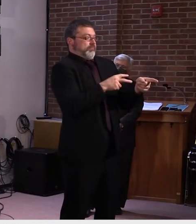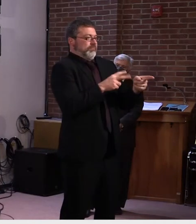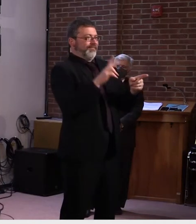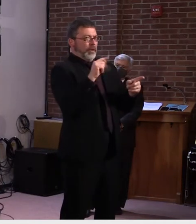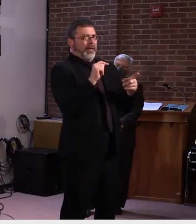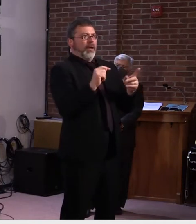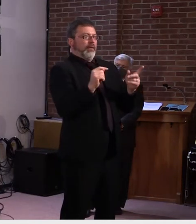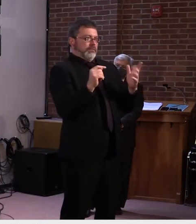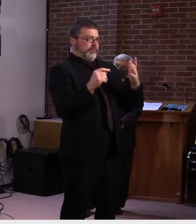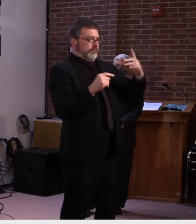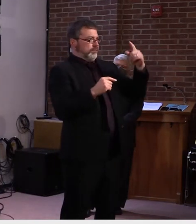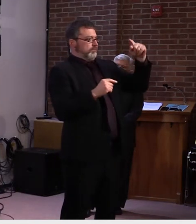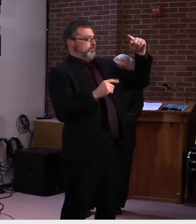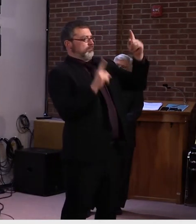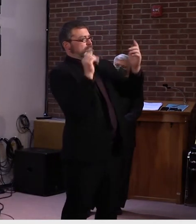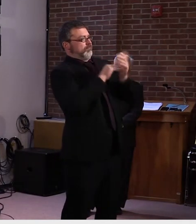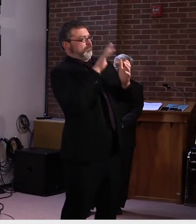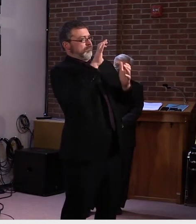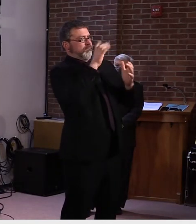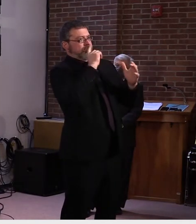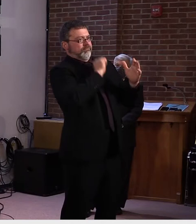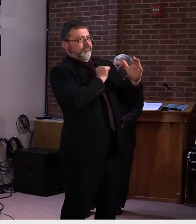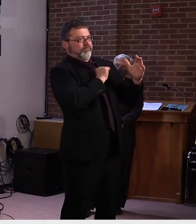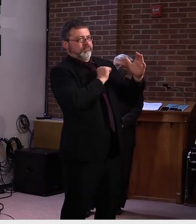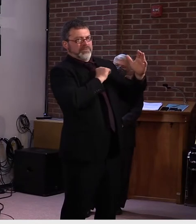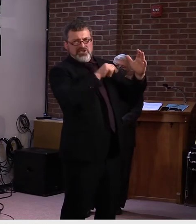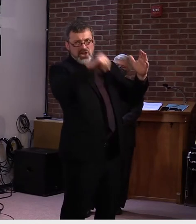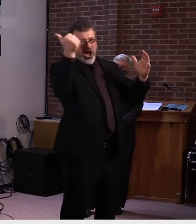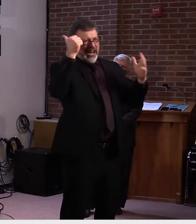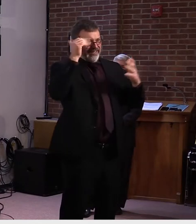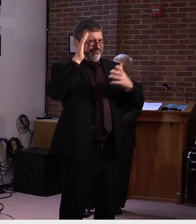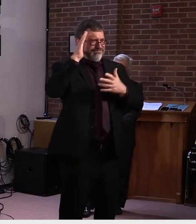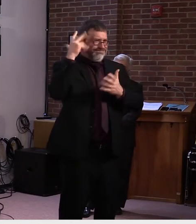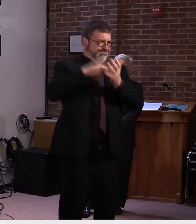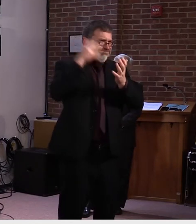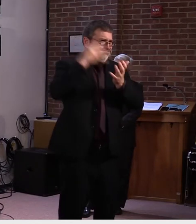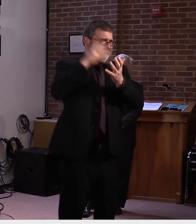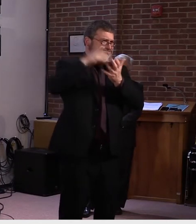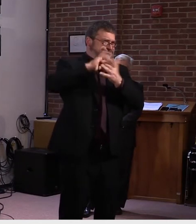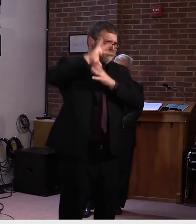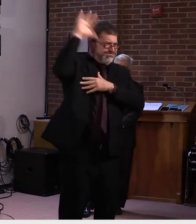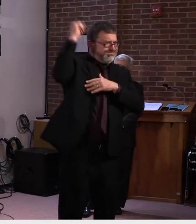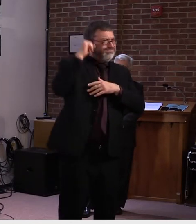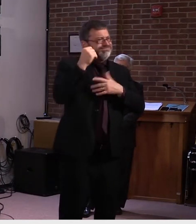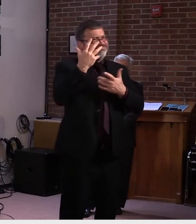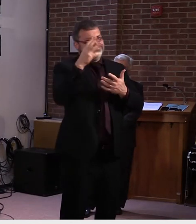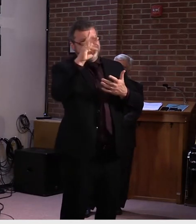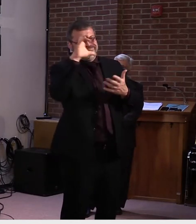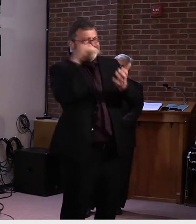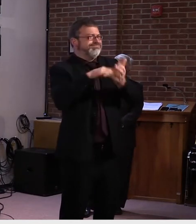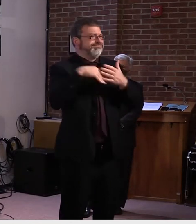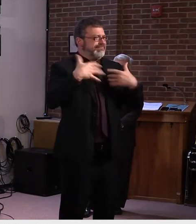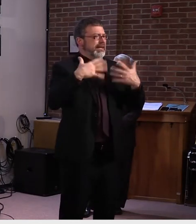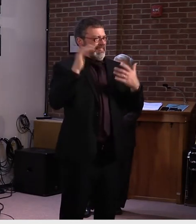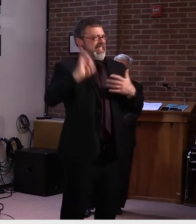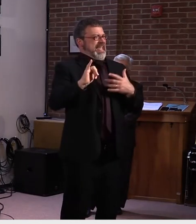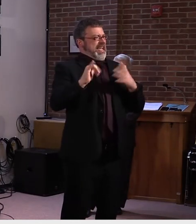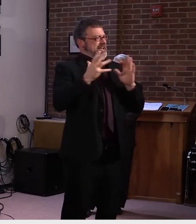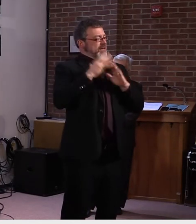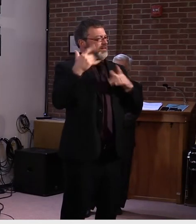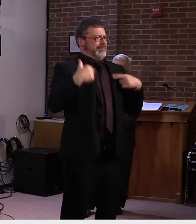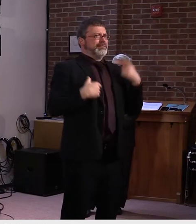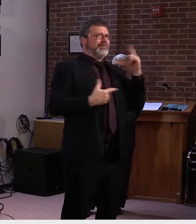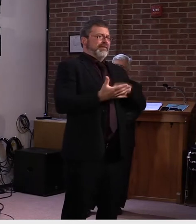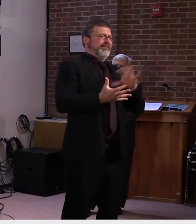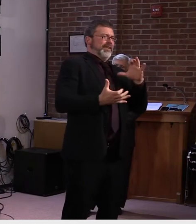many, uh, from around the region, uh, to come to Vermont as we're seeing in some of the real estate sales. Um, but when